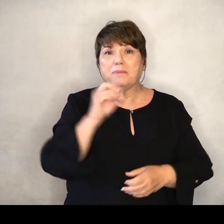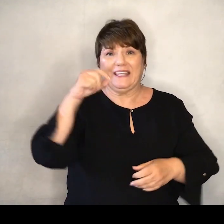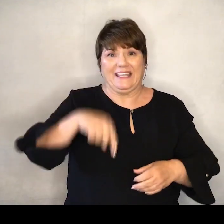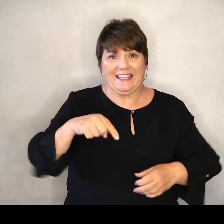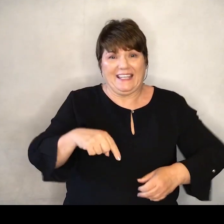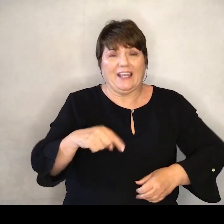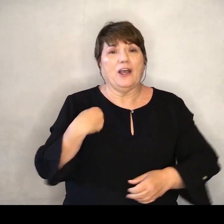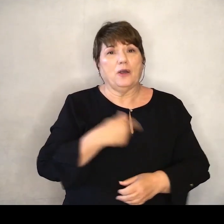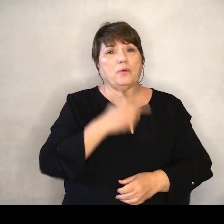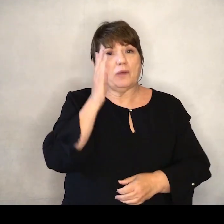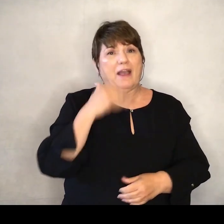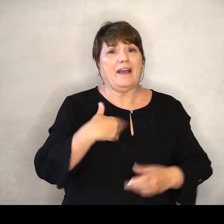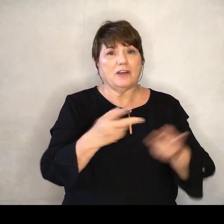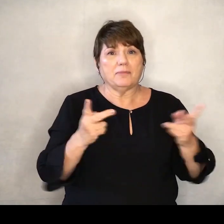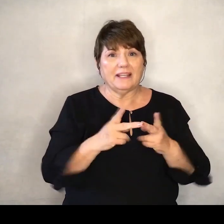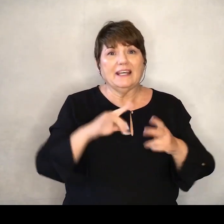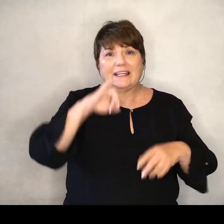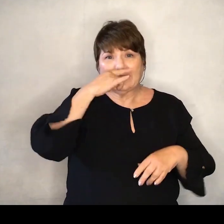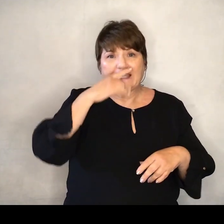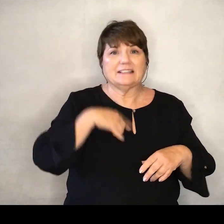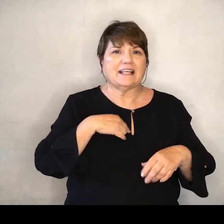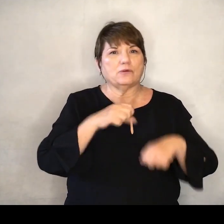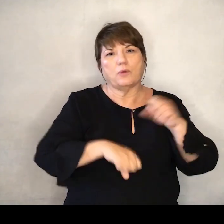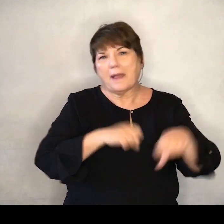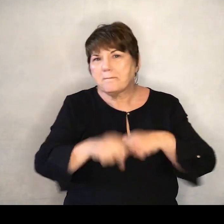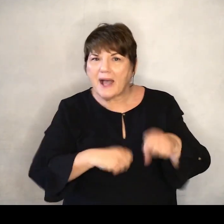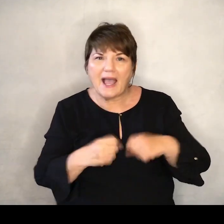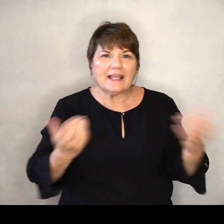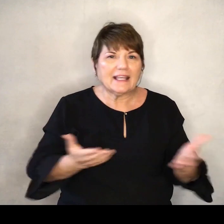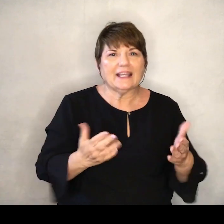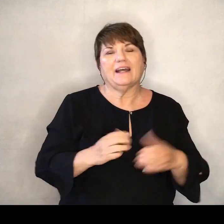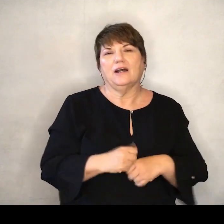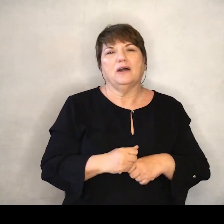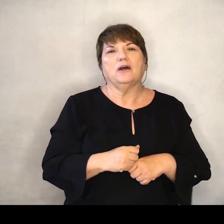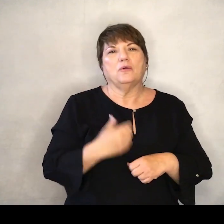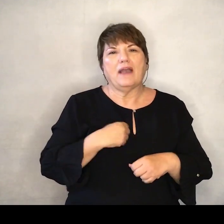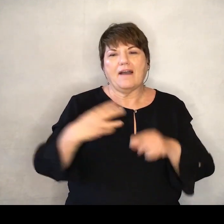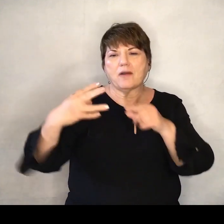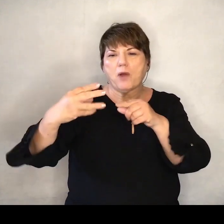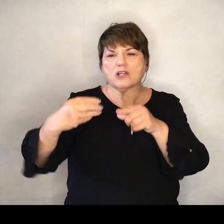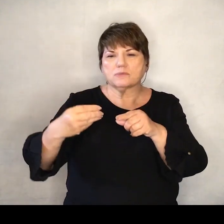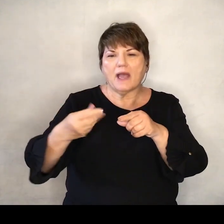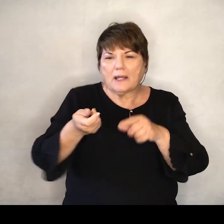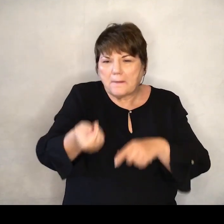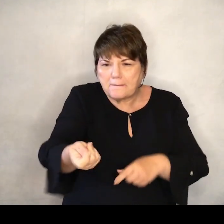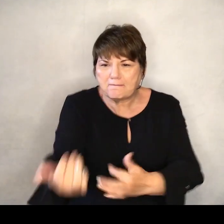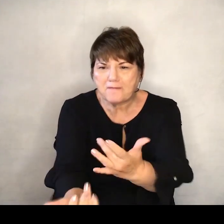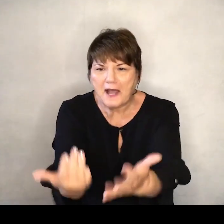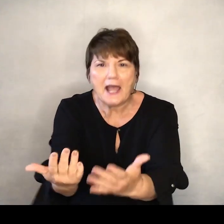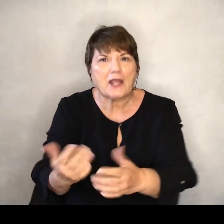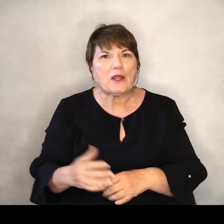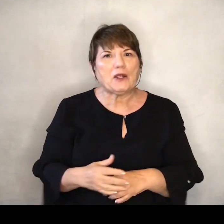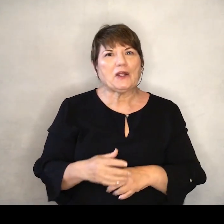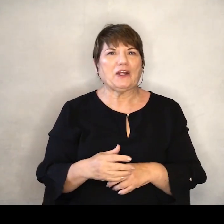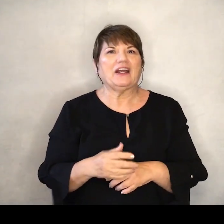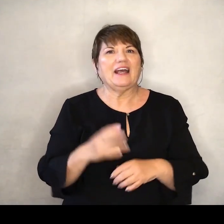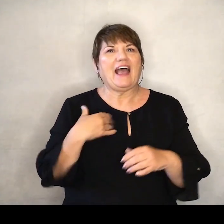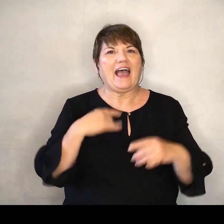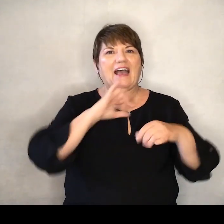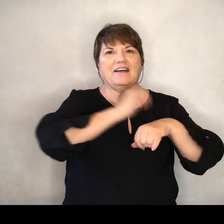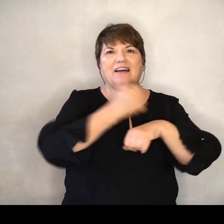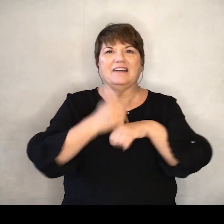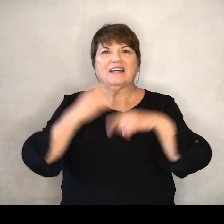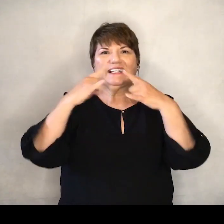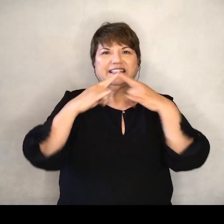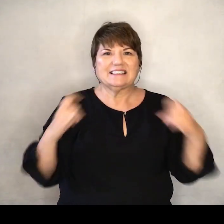We're gonna have a place where kids can ride bikes We're gonna roast marshmallows We're gonna actually set up tents and